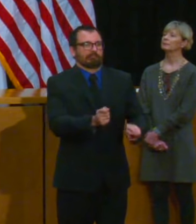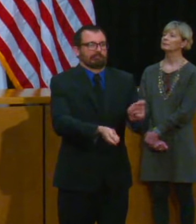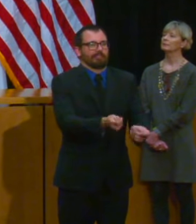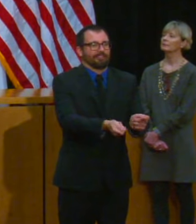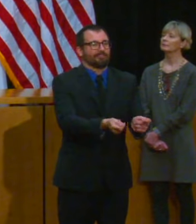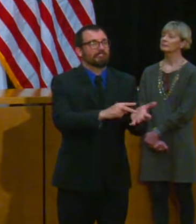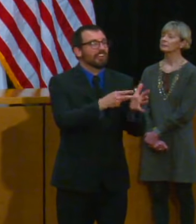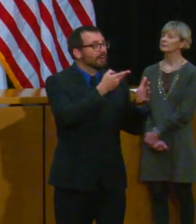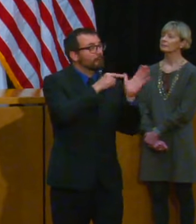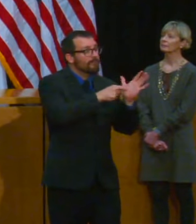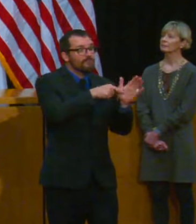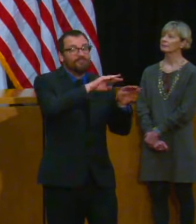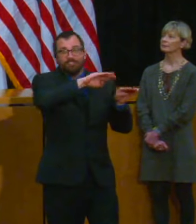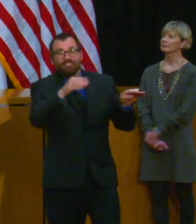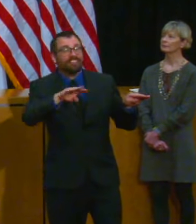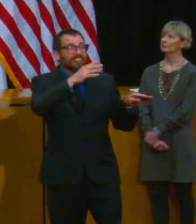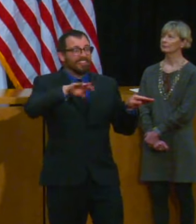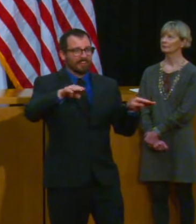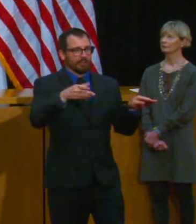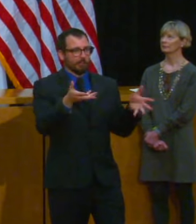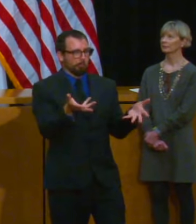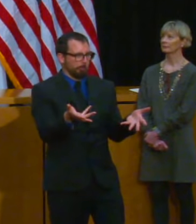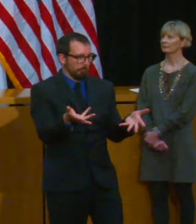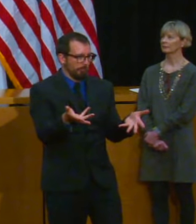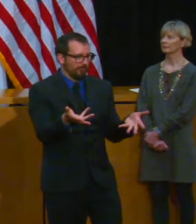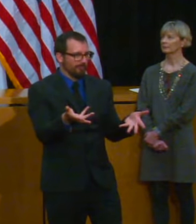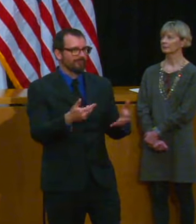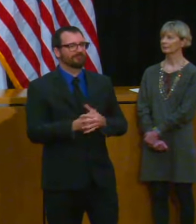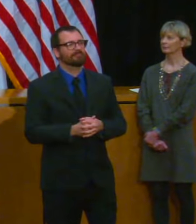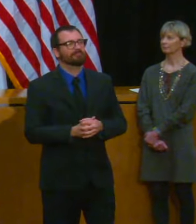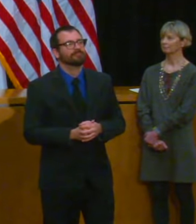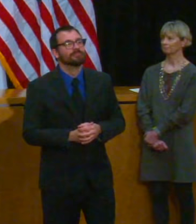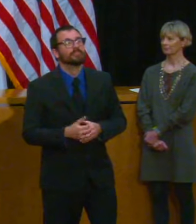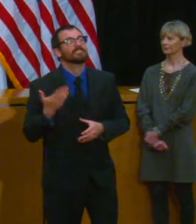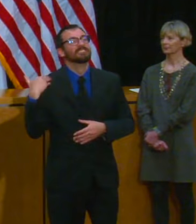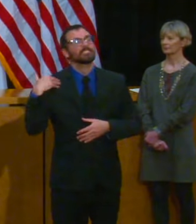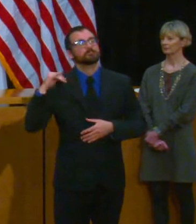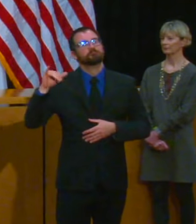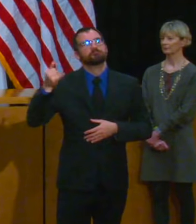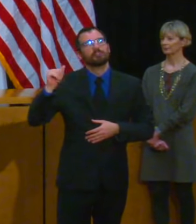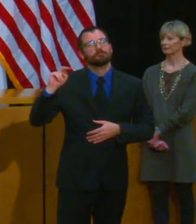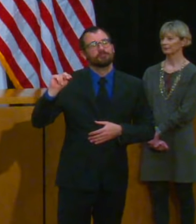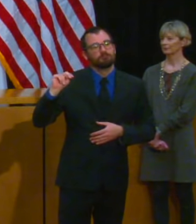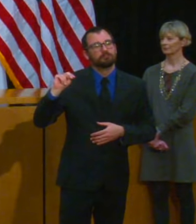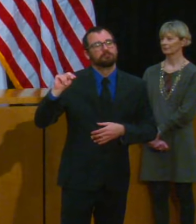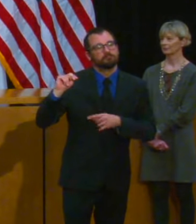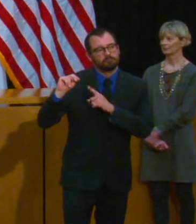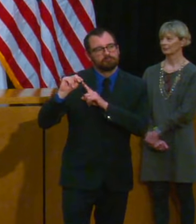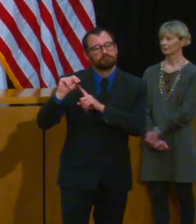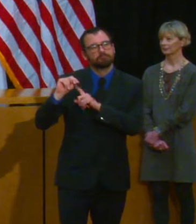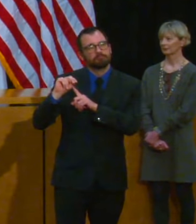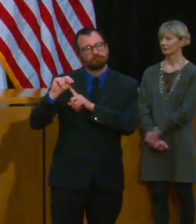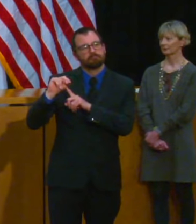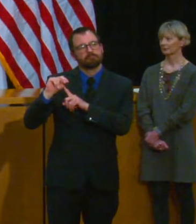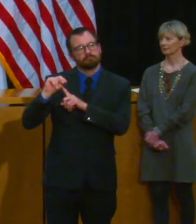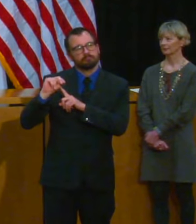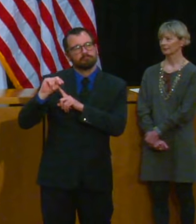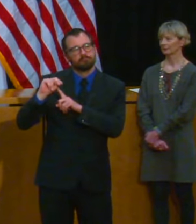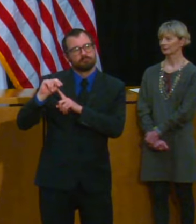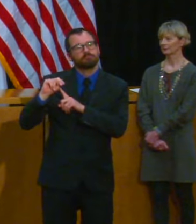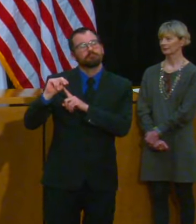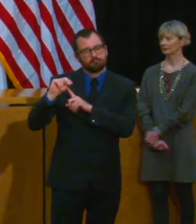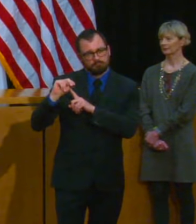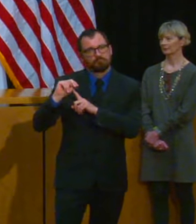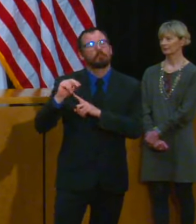January-ish people said It takes three or four days, maybe five, before you actually start to show symptoms